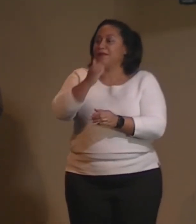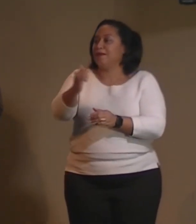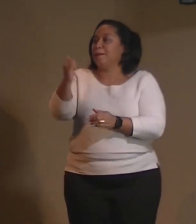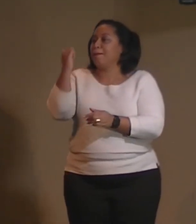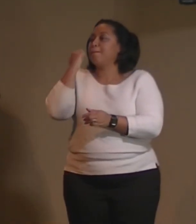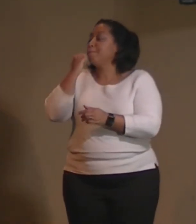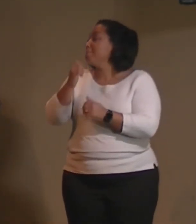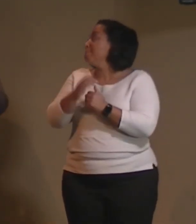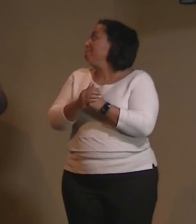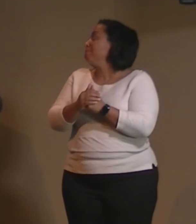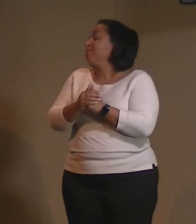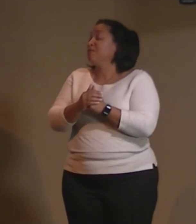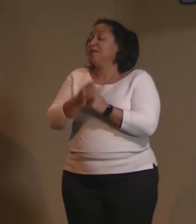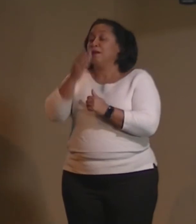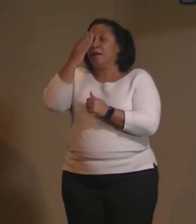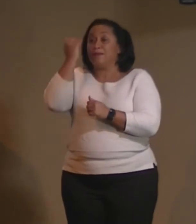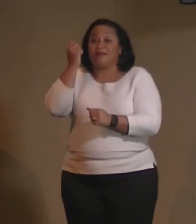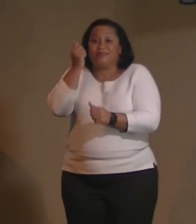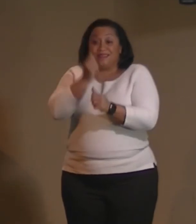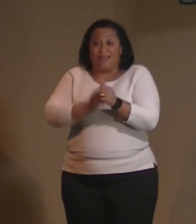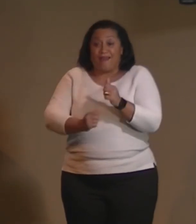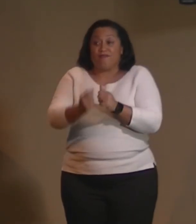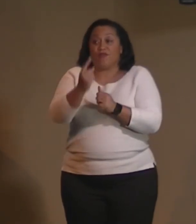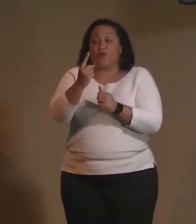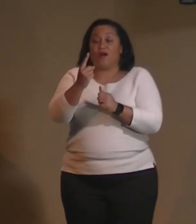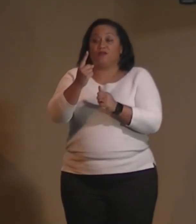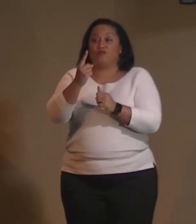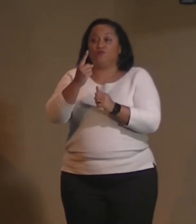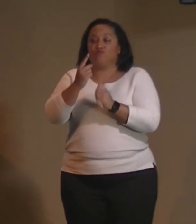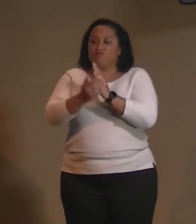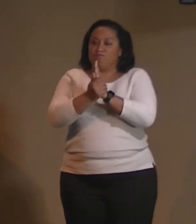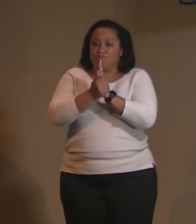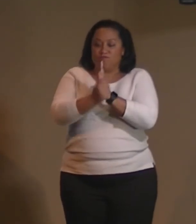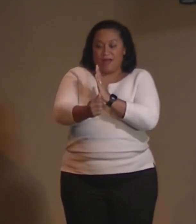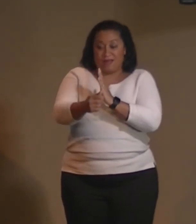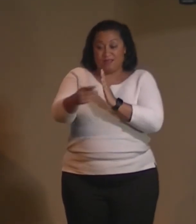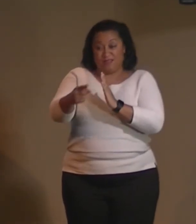Because everybody who has mastery of an art,